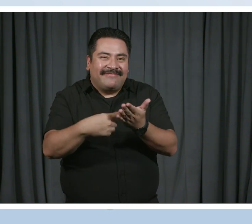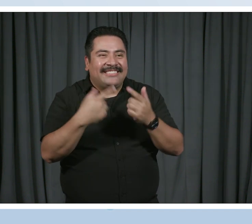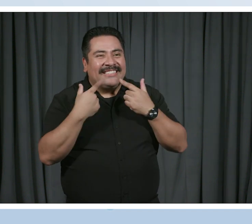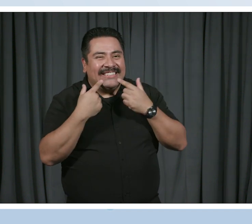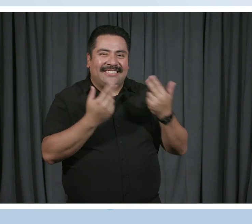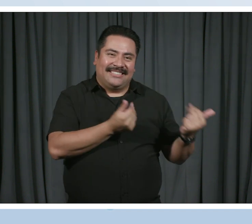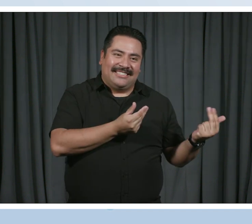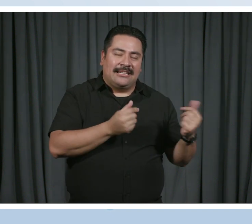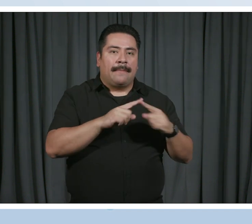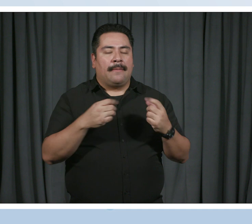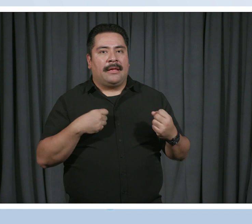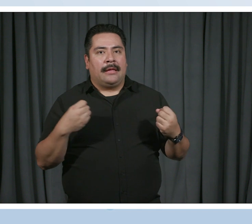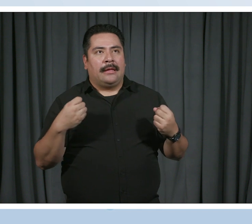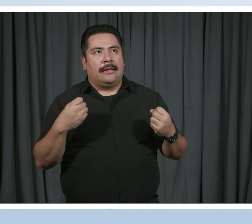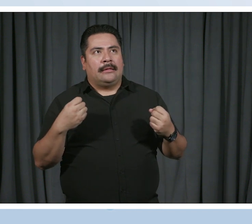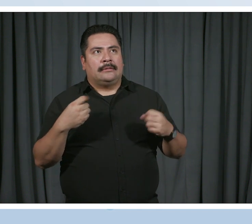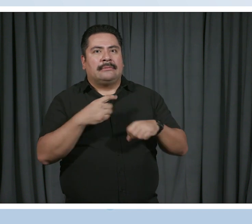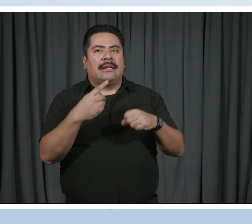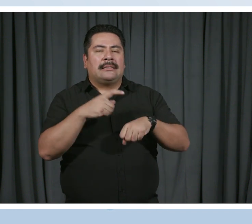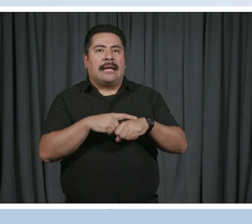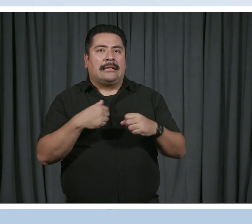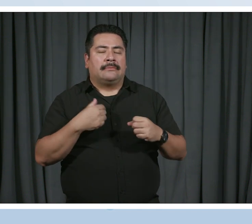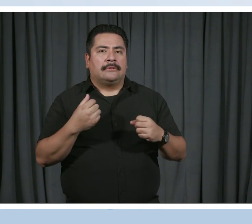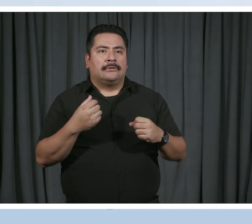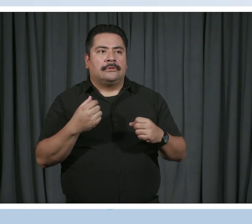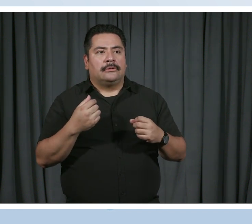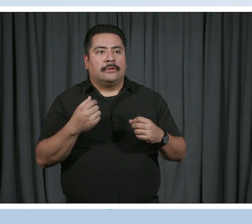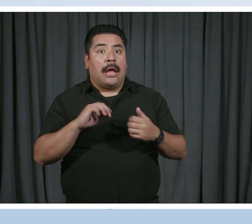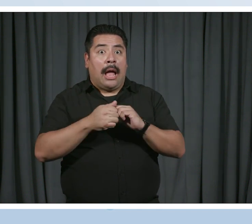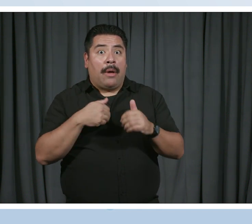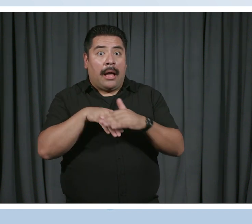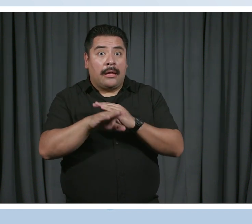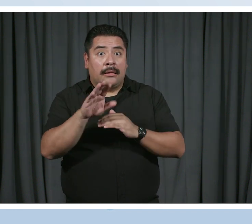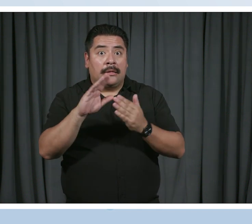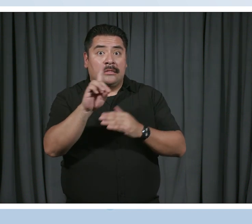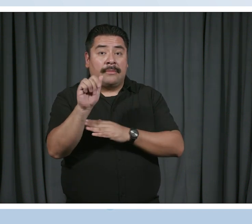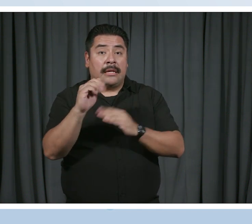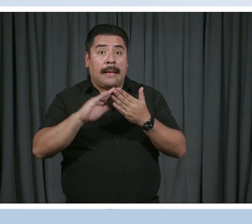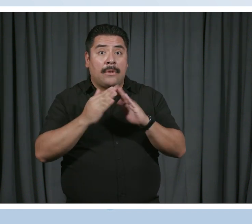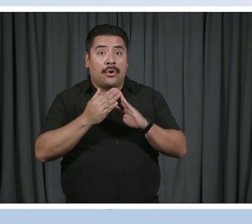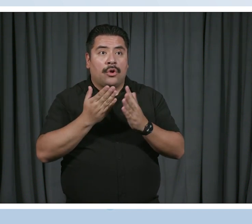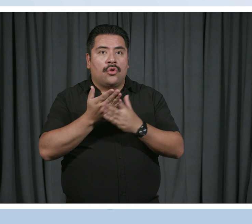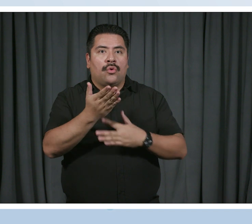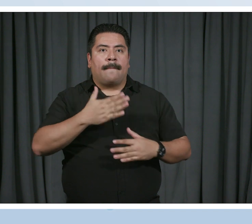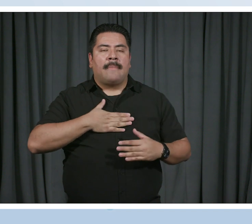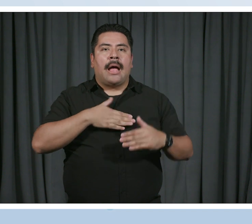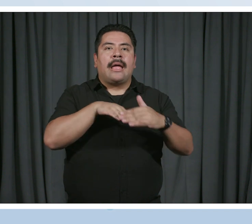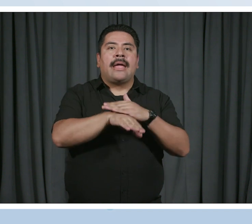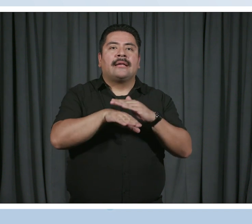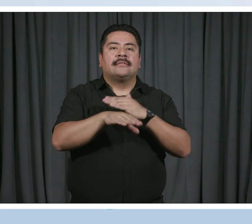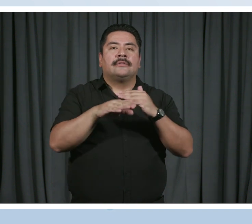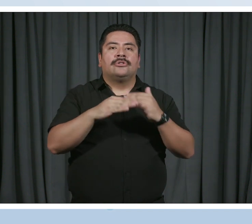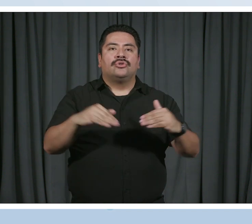the way that I came into disability community was through my access to higher